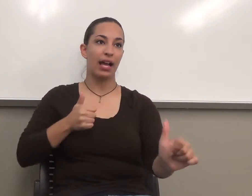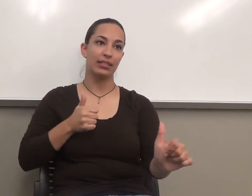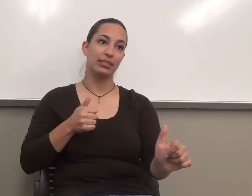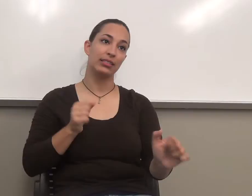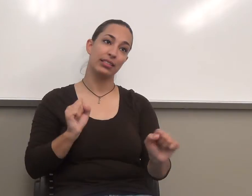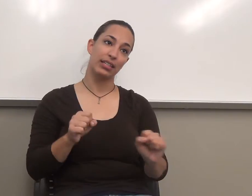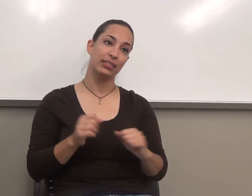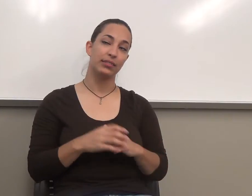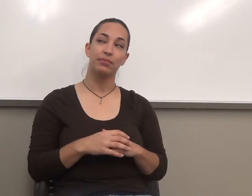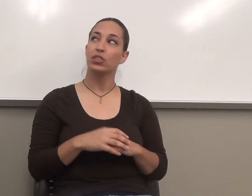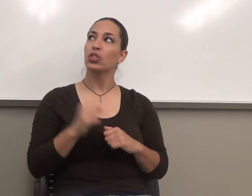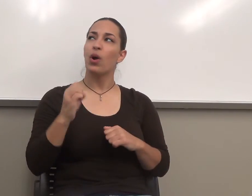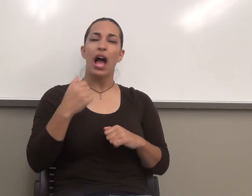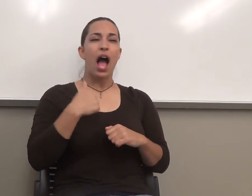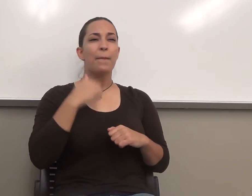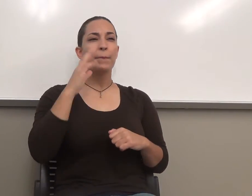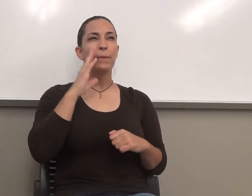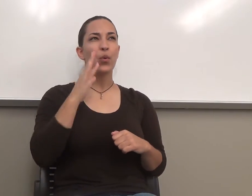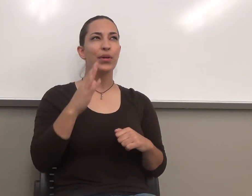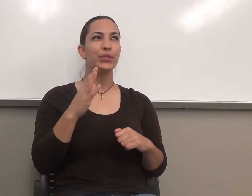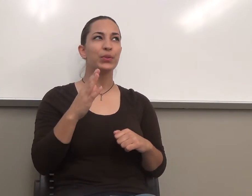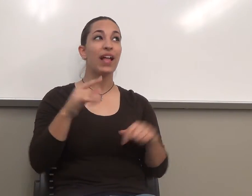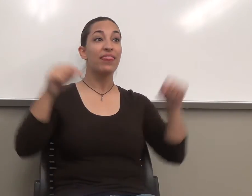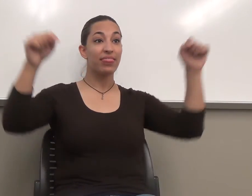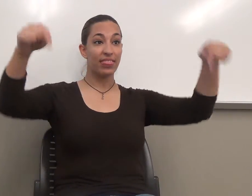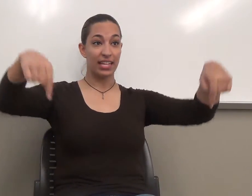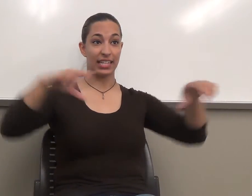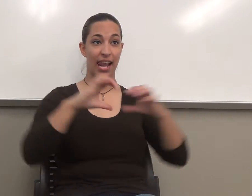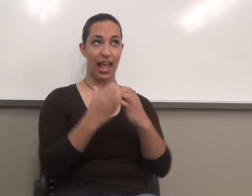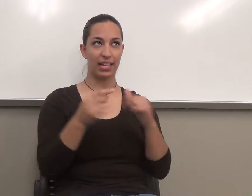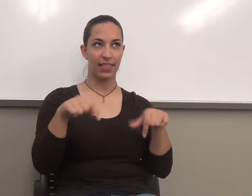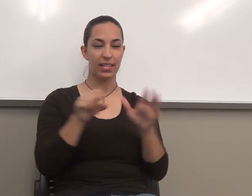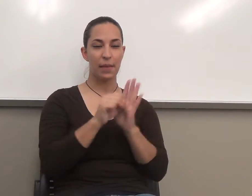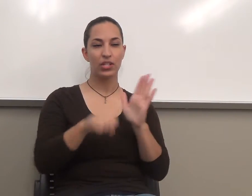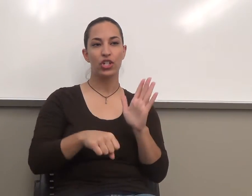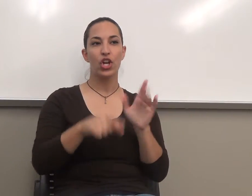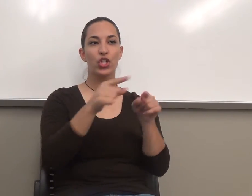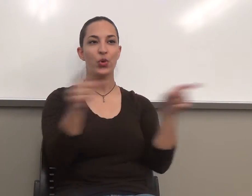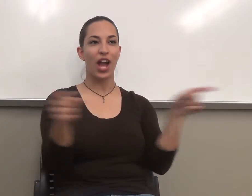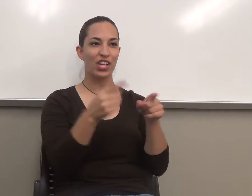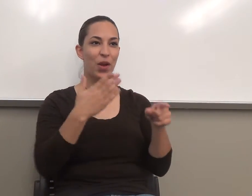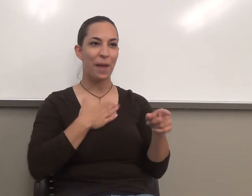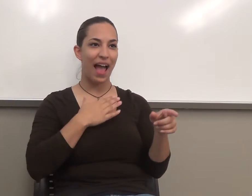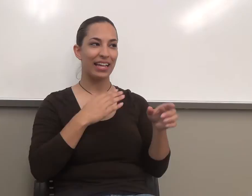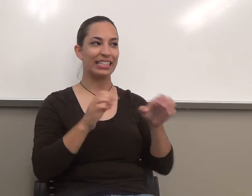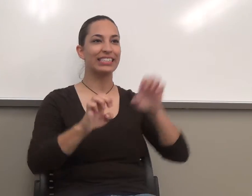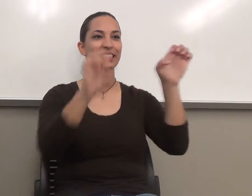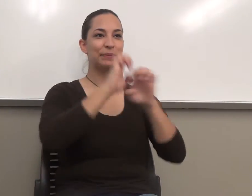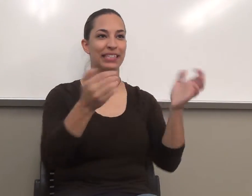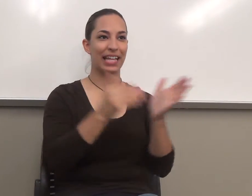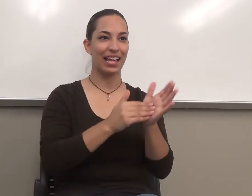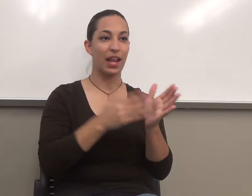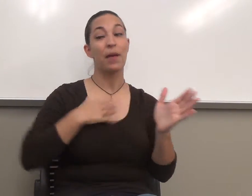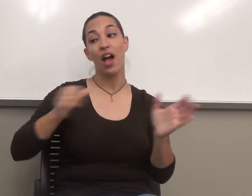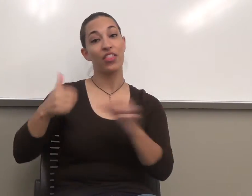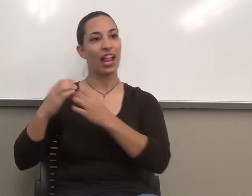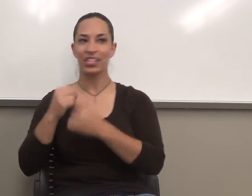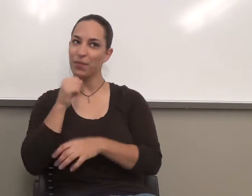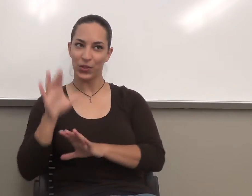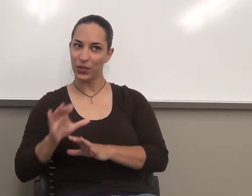I'm going to experiment in this class this semester. You guys are my guinea pig. My other classes I'm not doing it, but this is going to